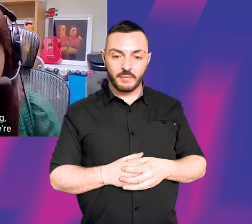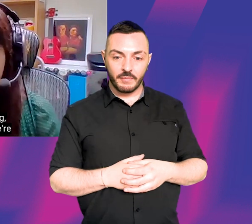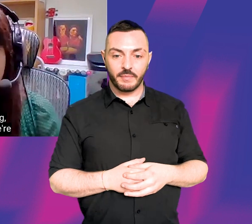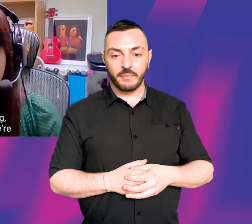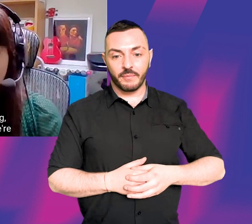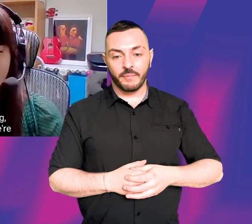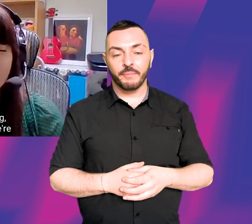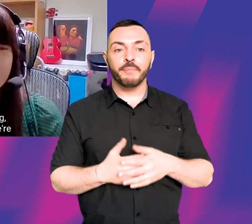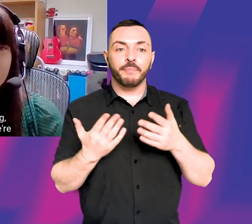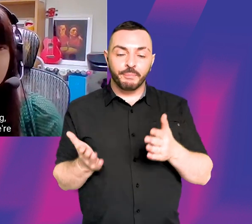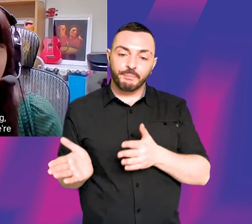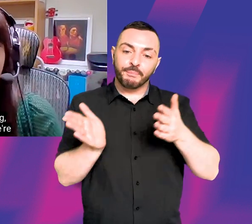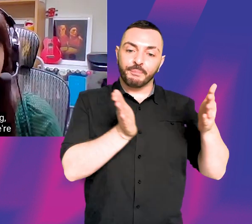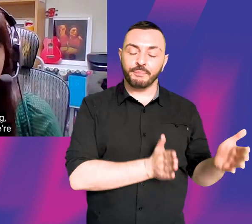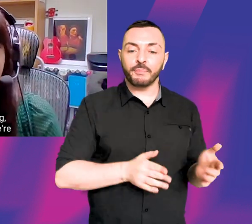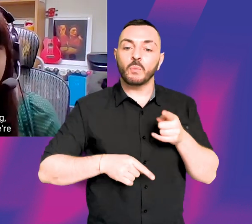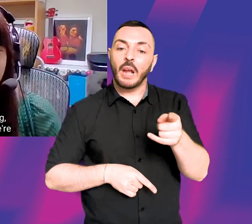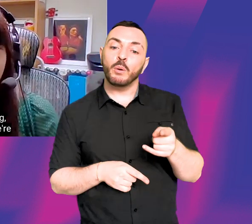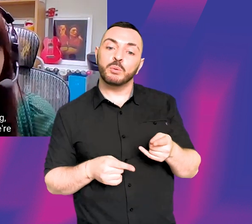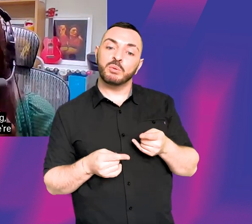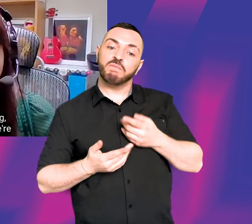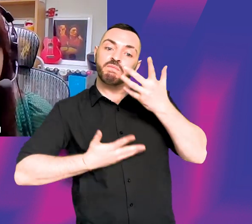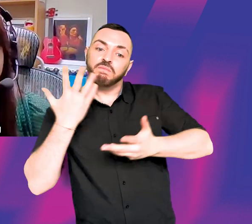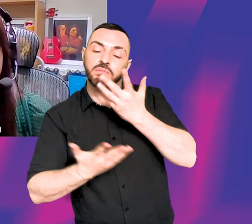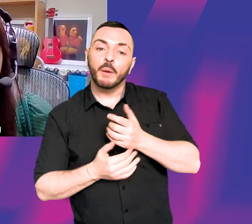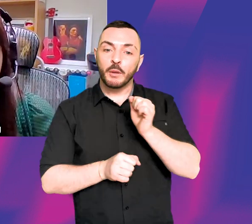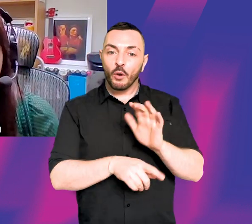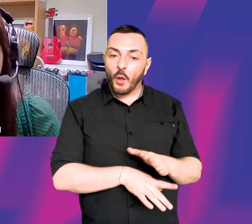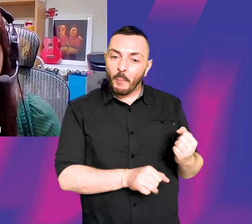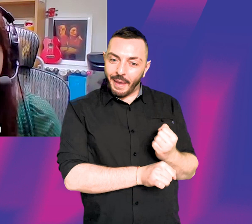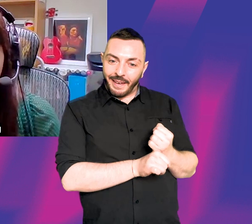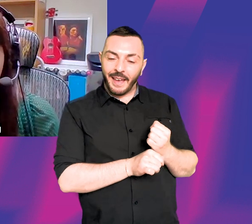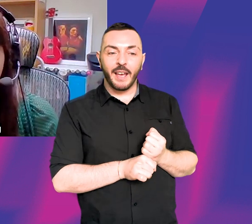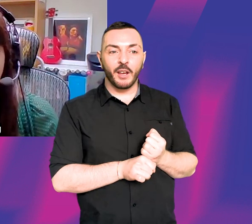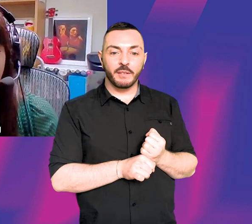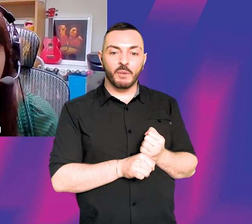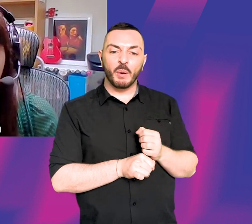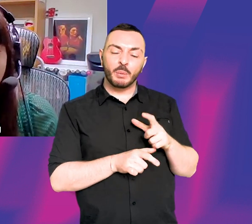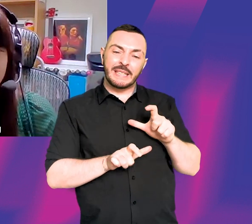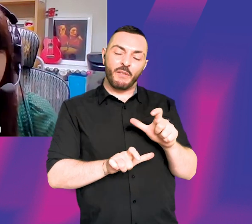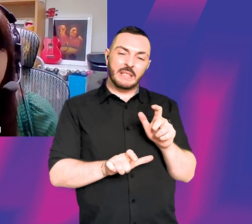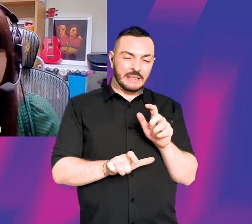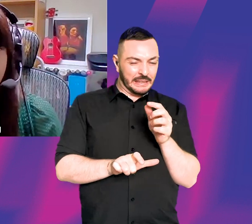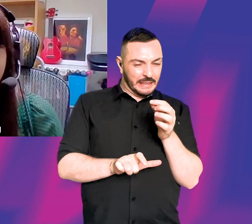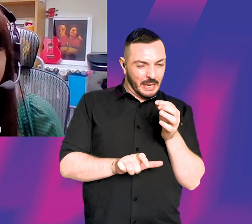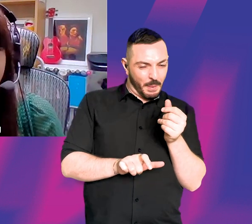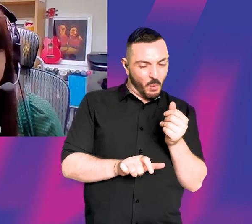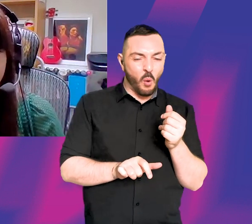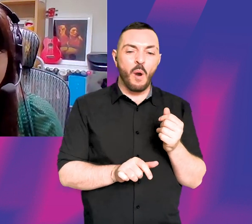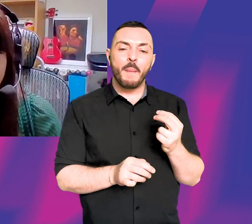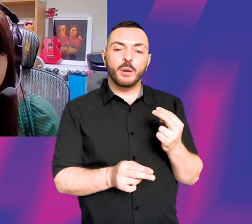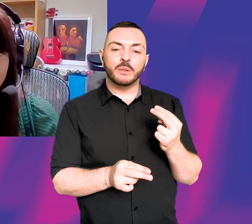I'd like to come on to your filmmaking, but before we do, just sort of while we're still in the sphere of auditions, we've talked about kind of